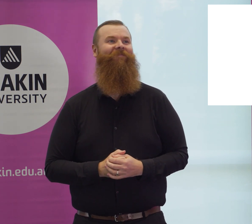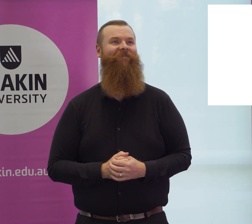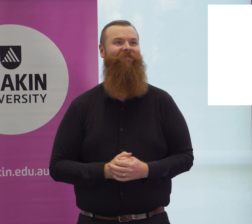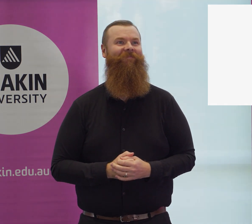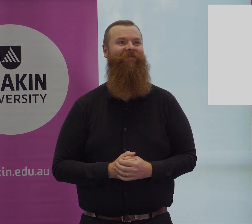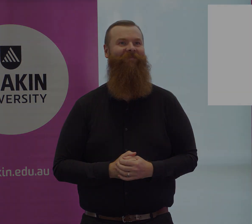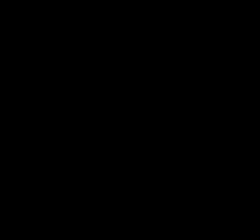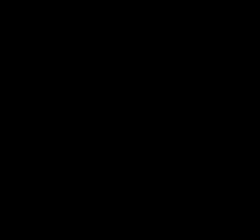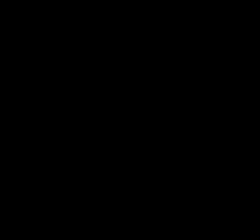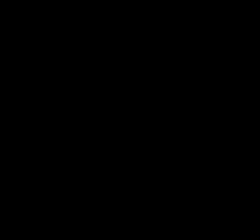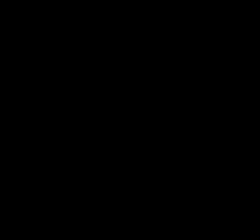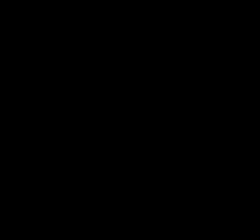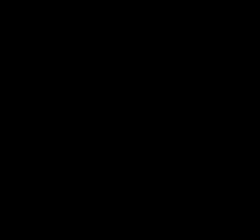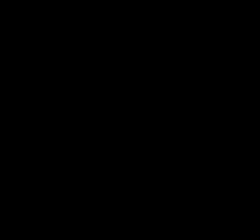you very much. yourself, I'm to Thank